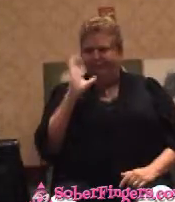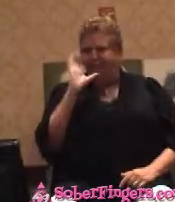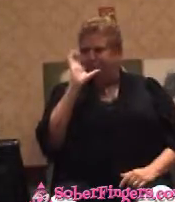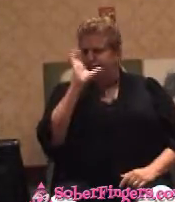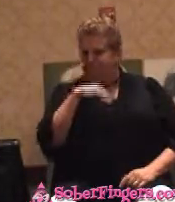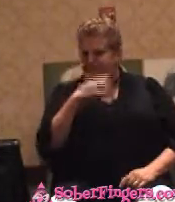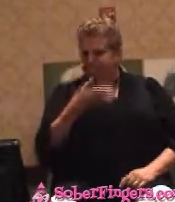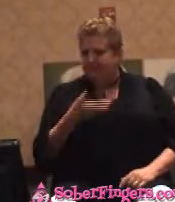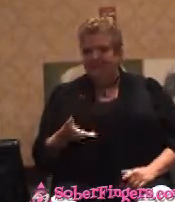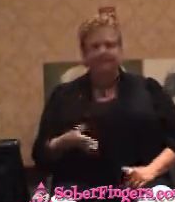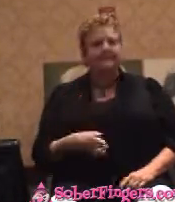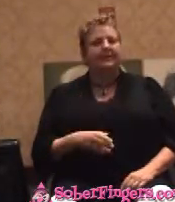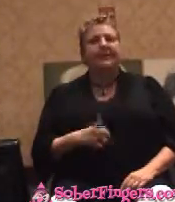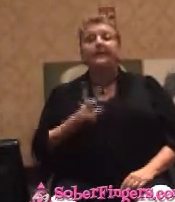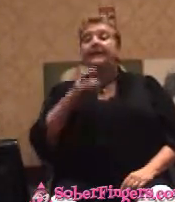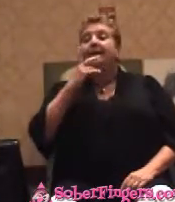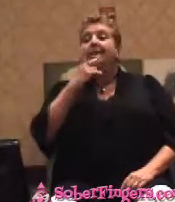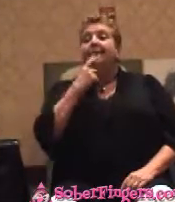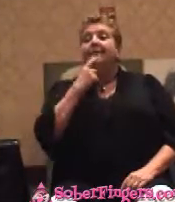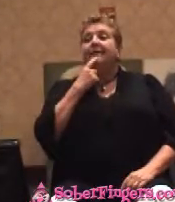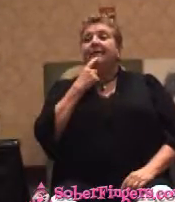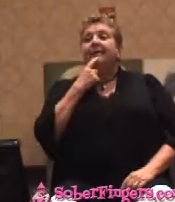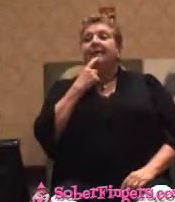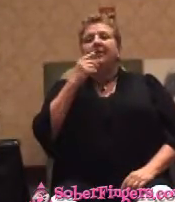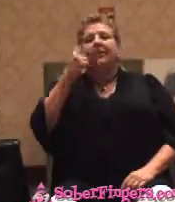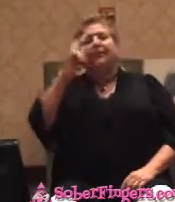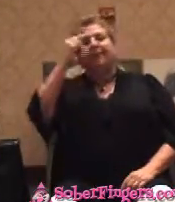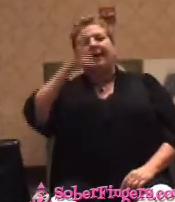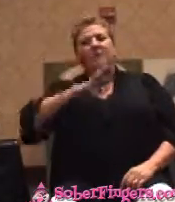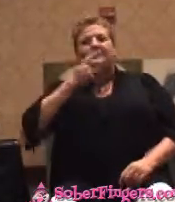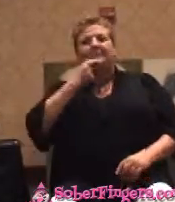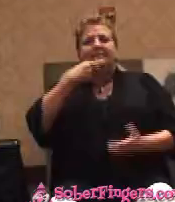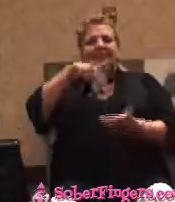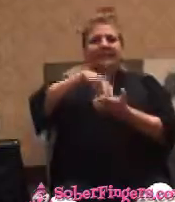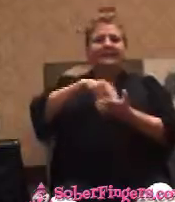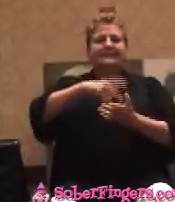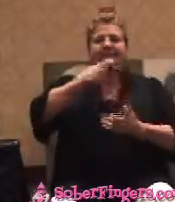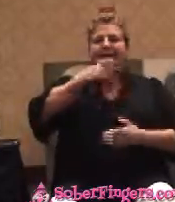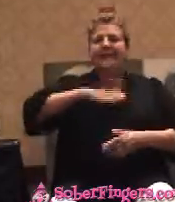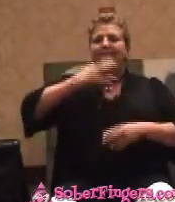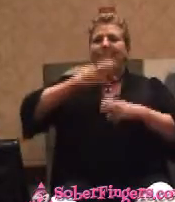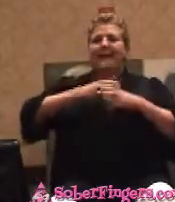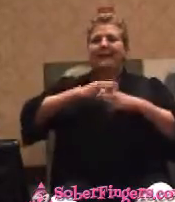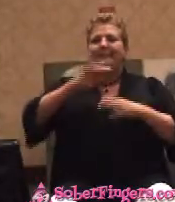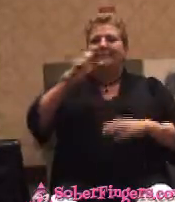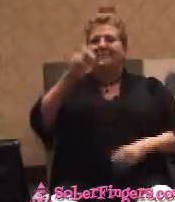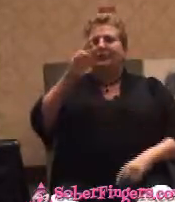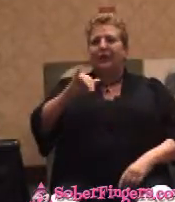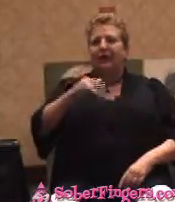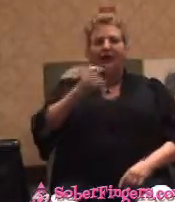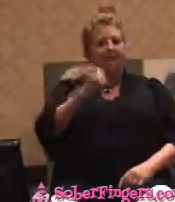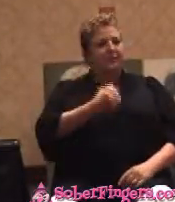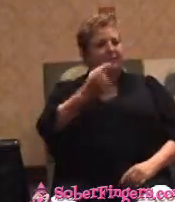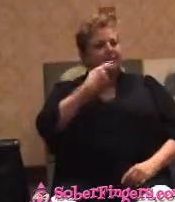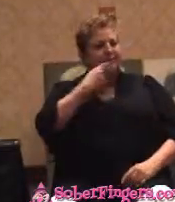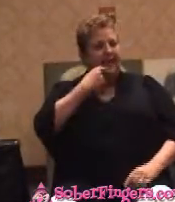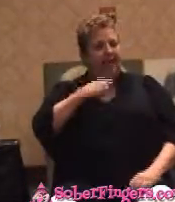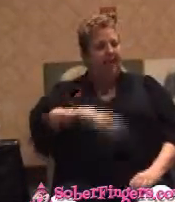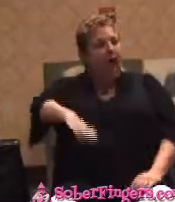And they stood up and a guy standing up at the podium saying, my name's Jerry. And everybody said, hi, Jerry. It's like a high school fraternity.